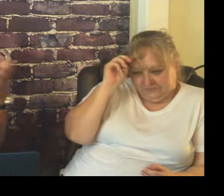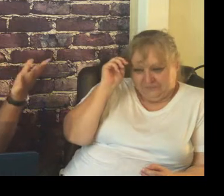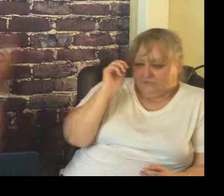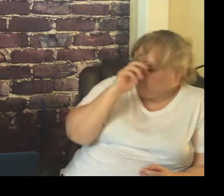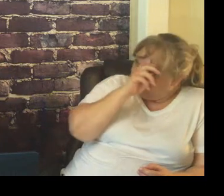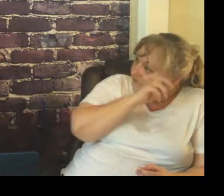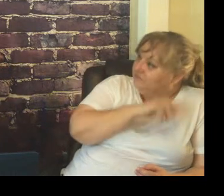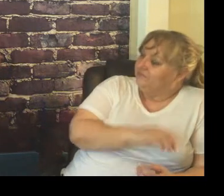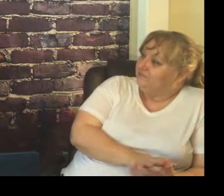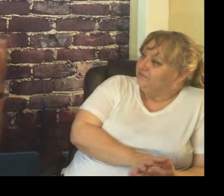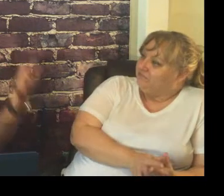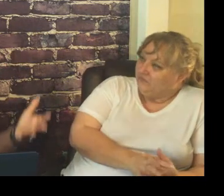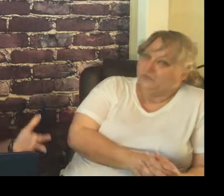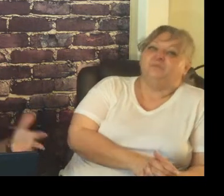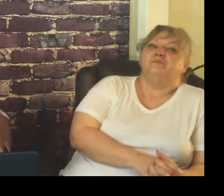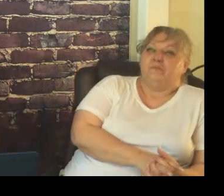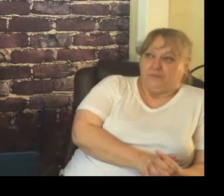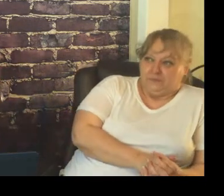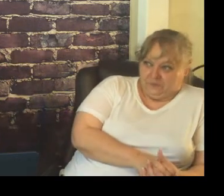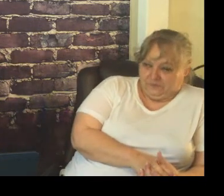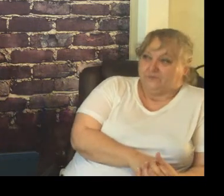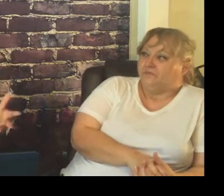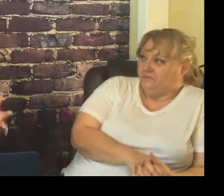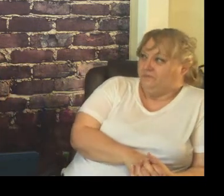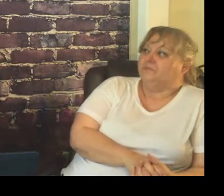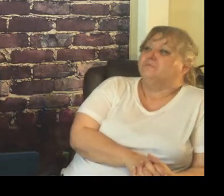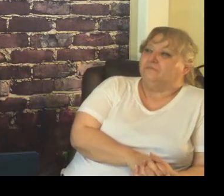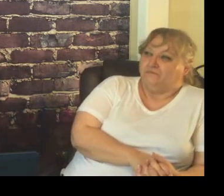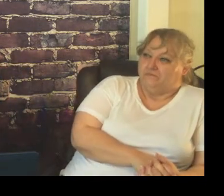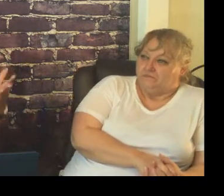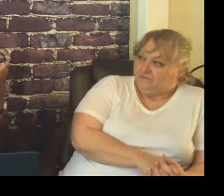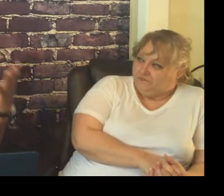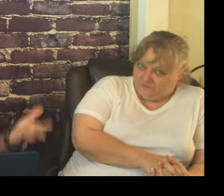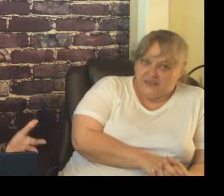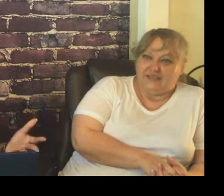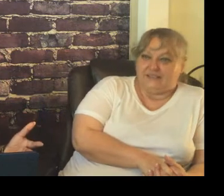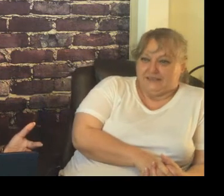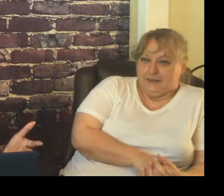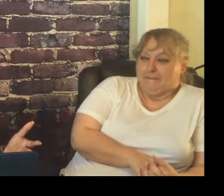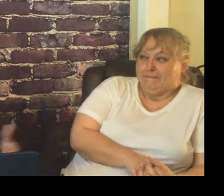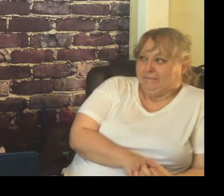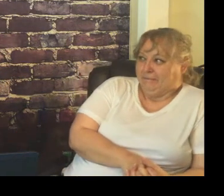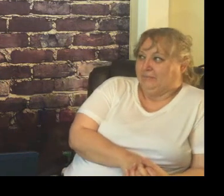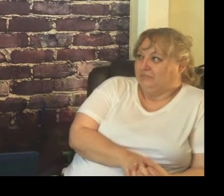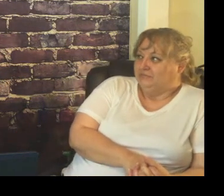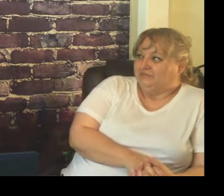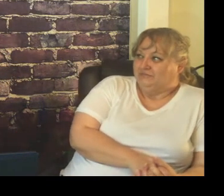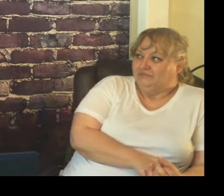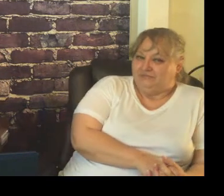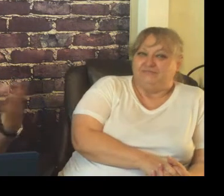like this is my room I made the rooms about the students right and I think that's really important because